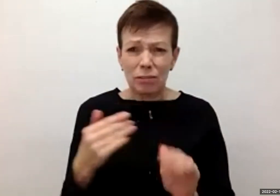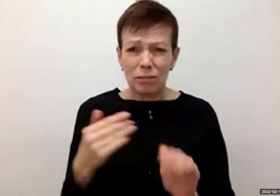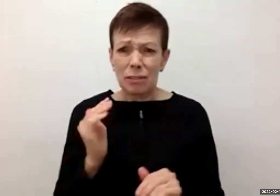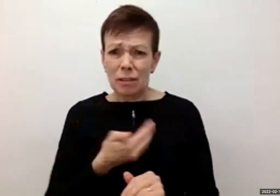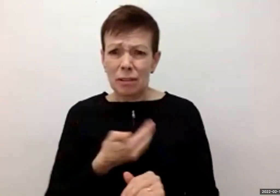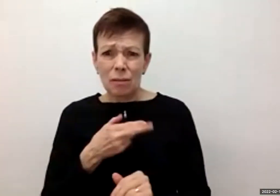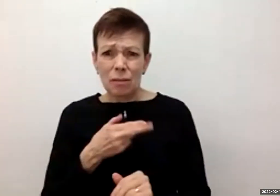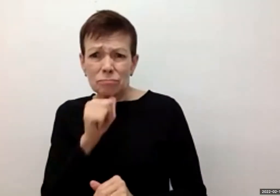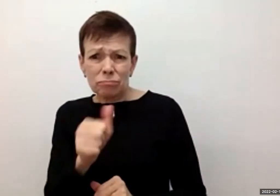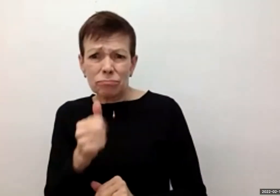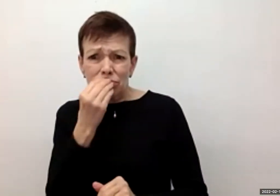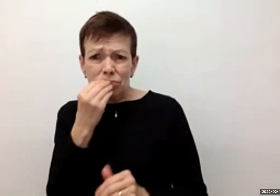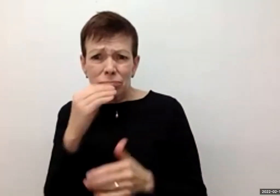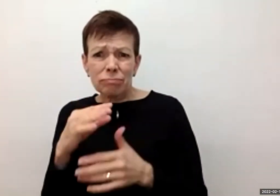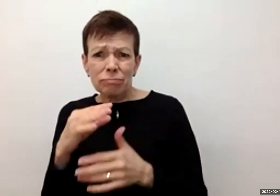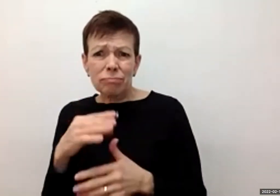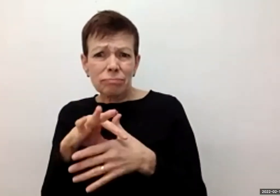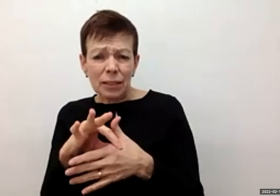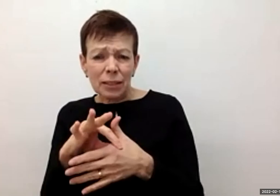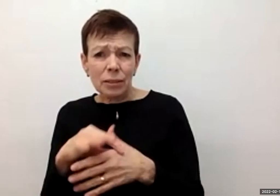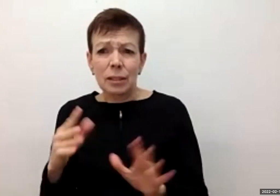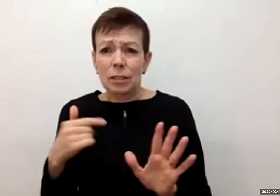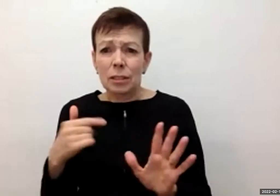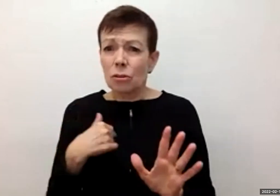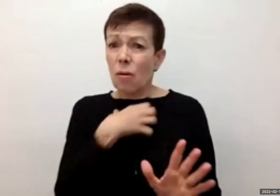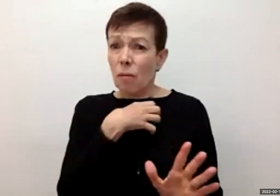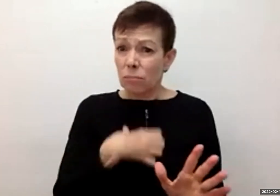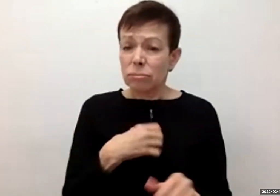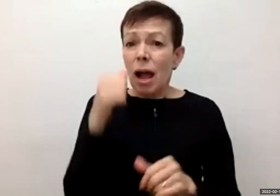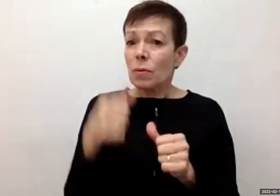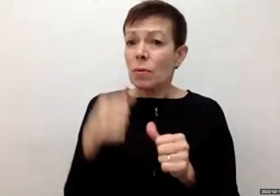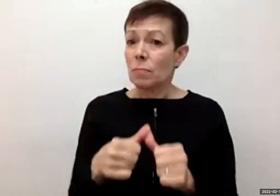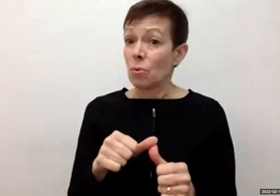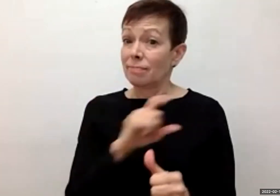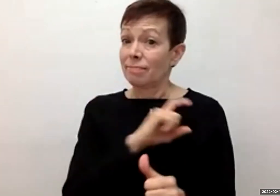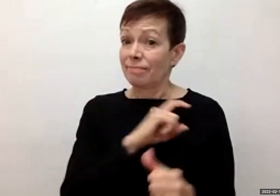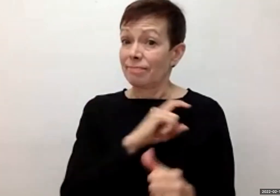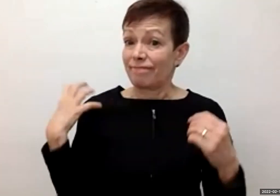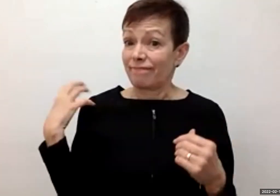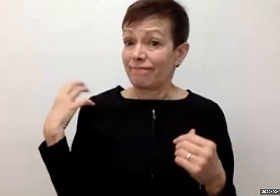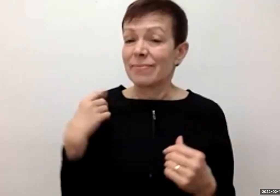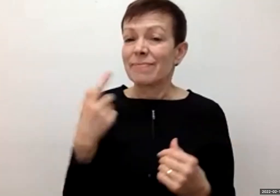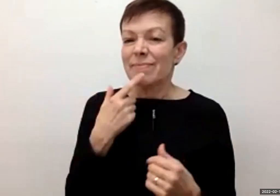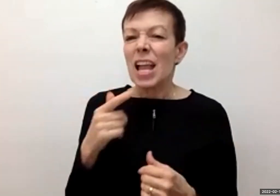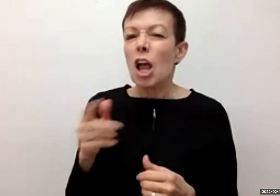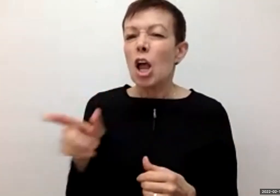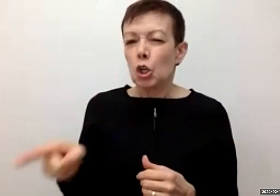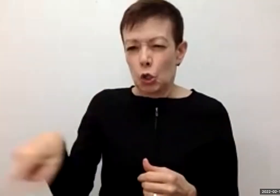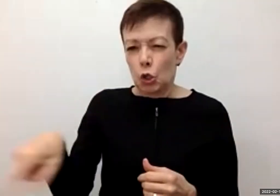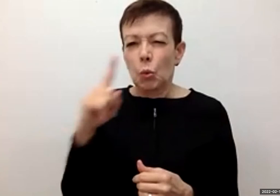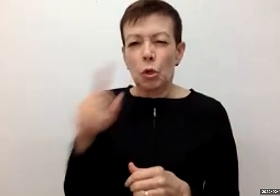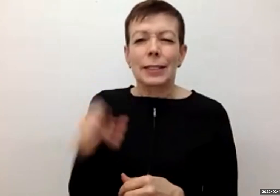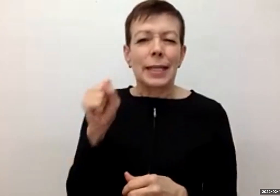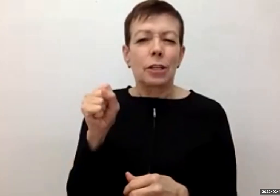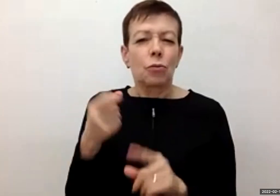I remember the officers telling us that they're going to take us away from these people, referring to my parents as these people.